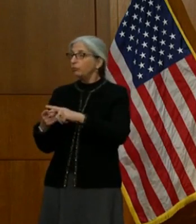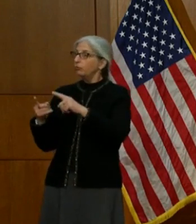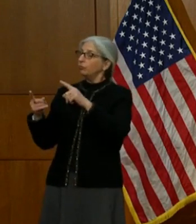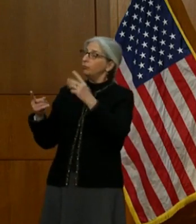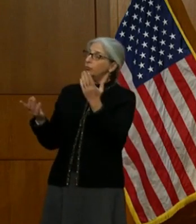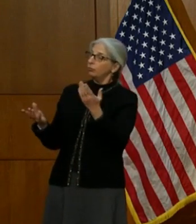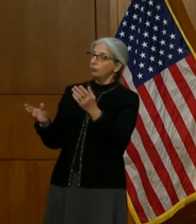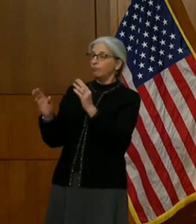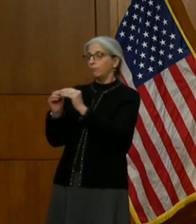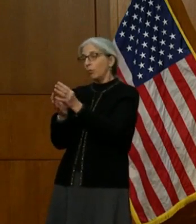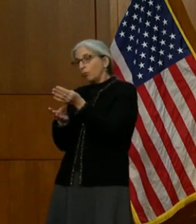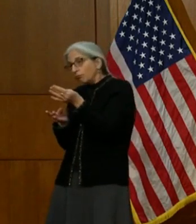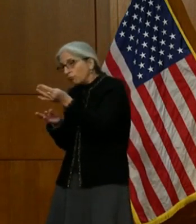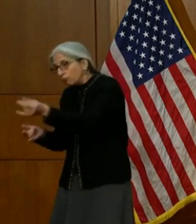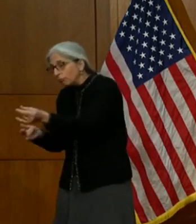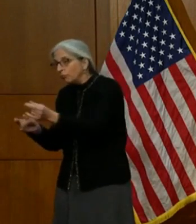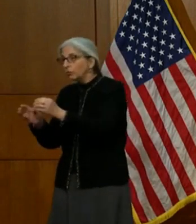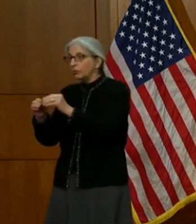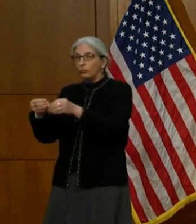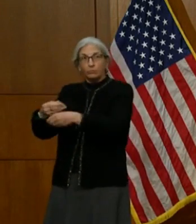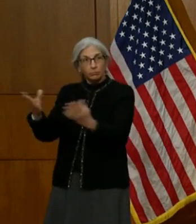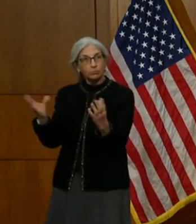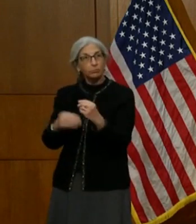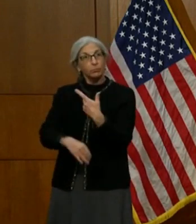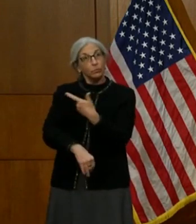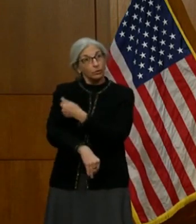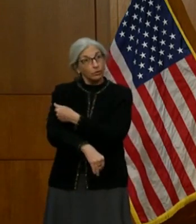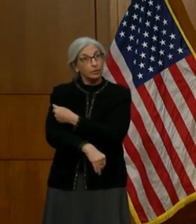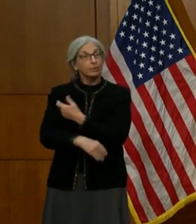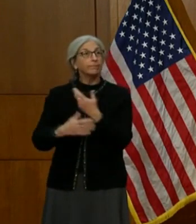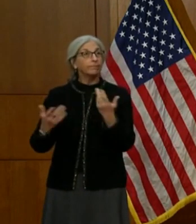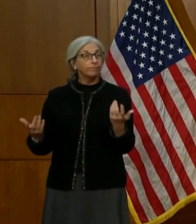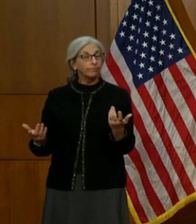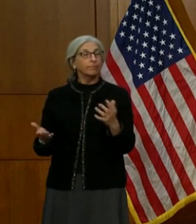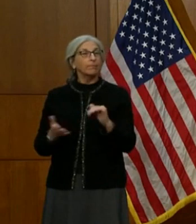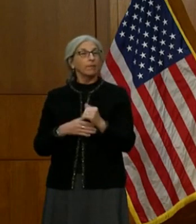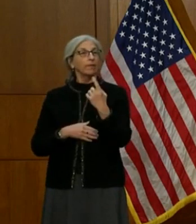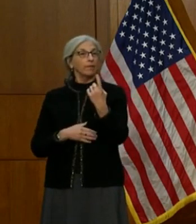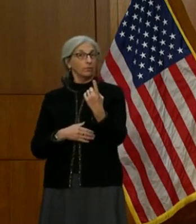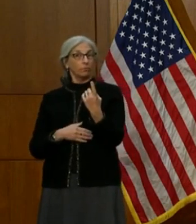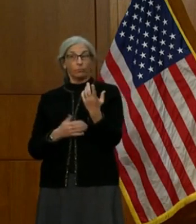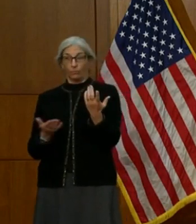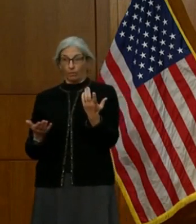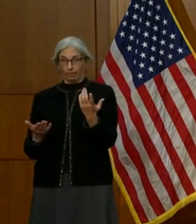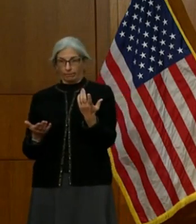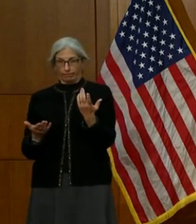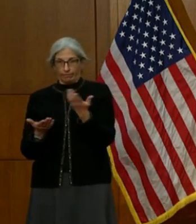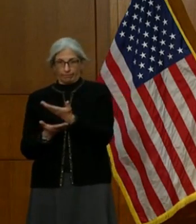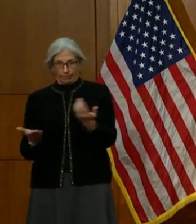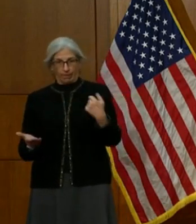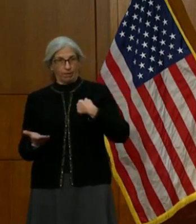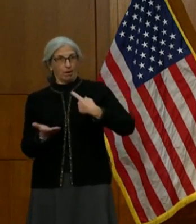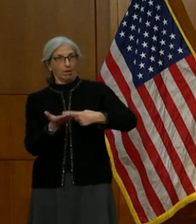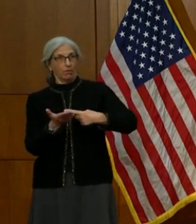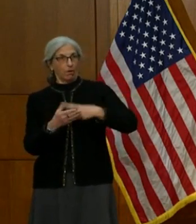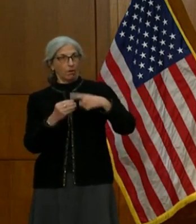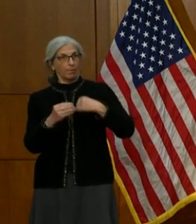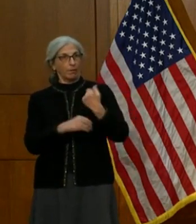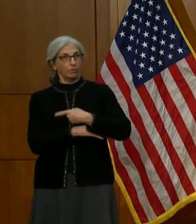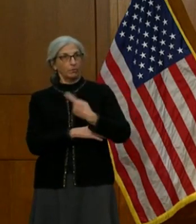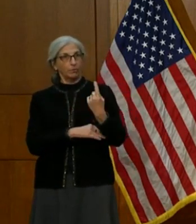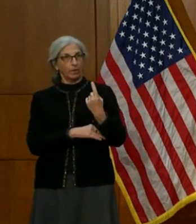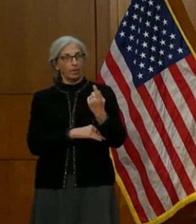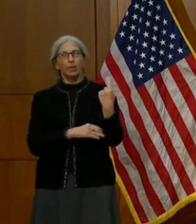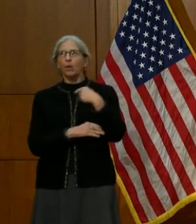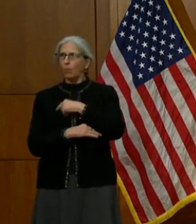or give more doses? And I think that's one of the themes of the topic today is that, you I think we've gotten off to a good start